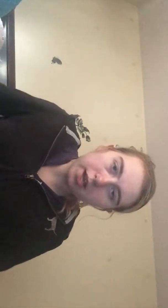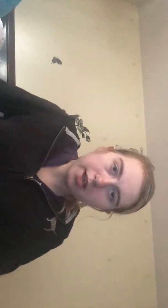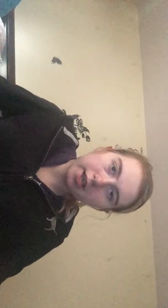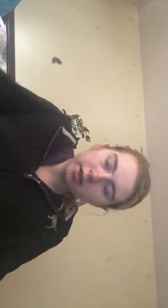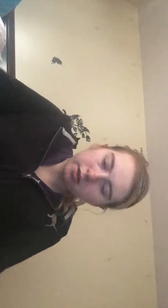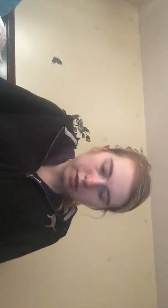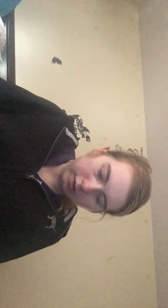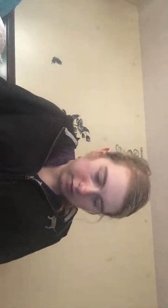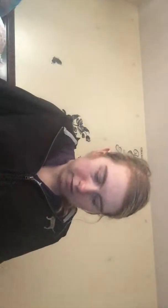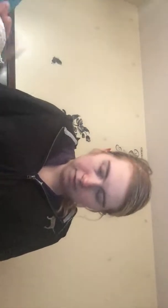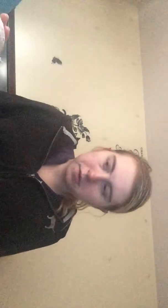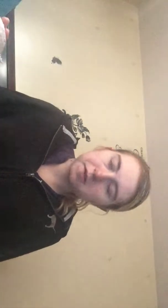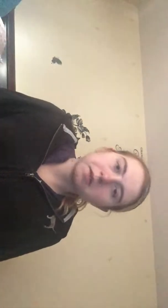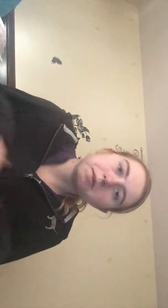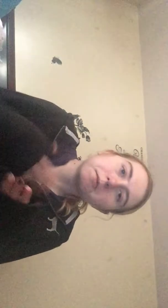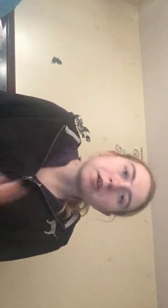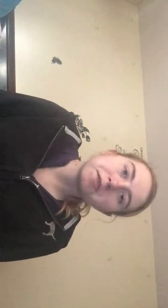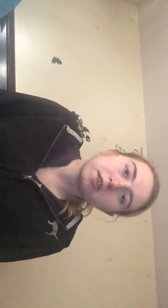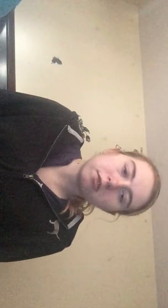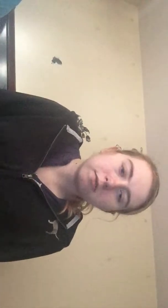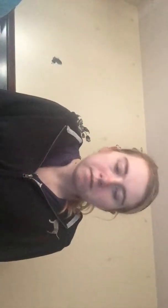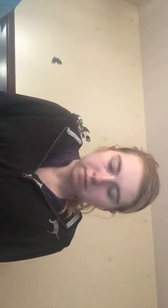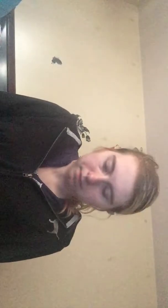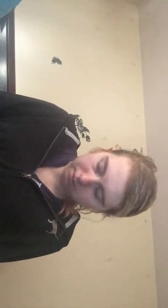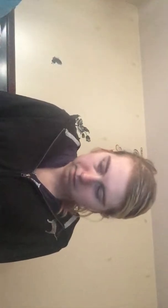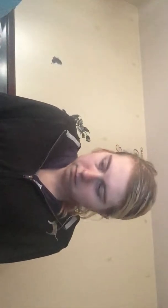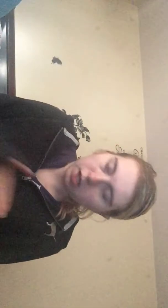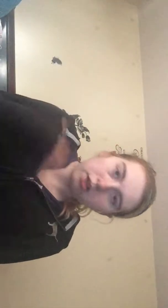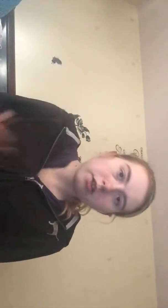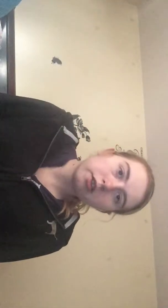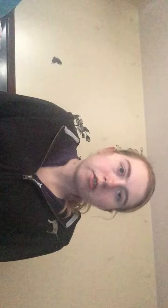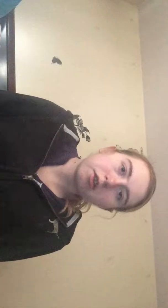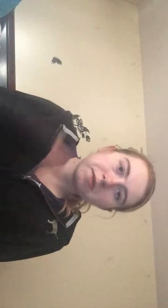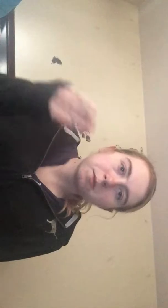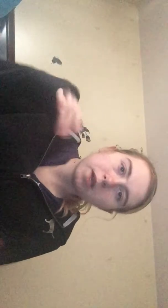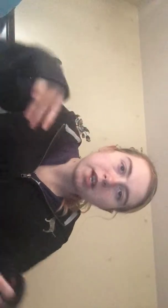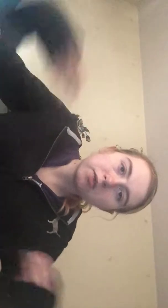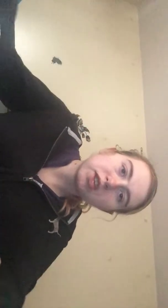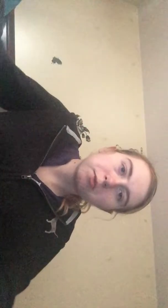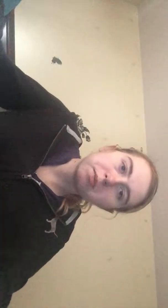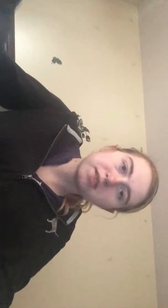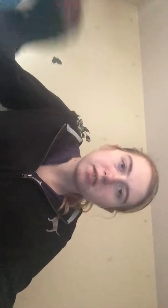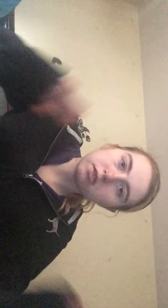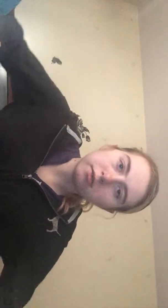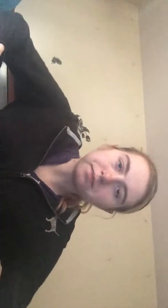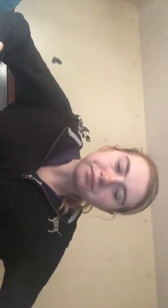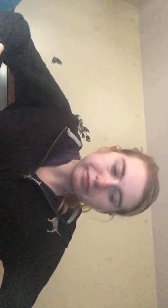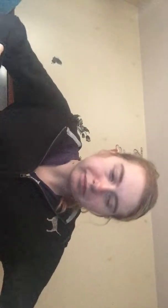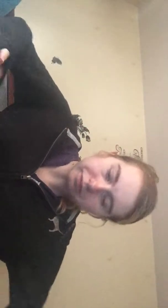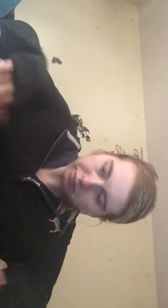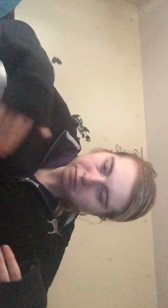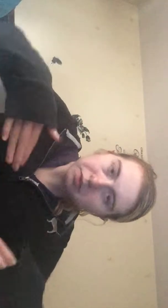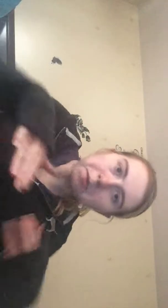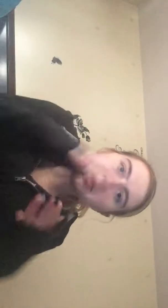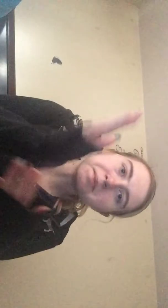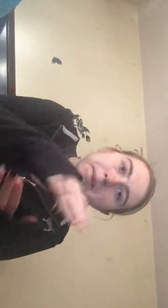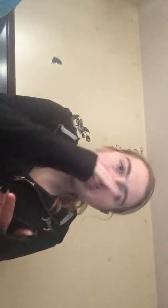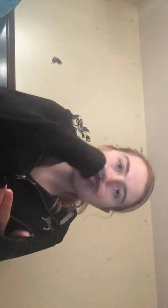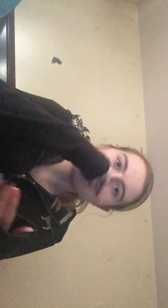I hate excuse me when I was younger a lot younger I was waiting outside with my sister because my parents